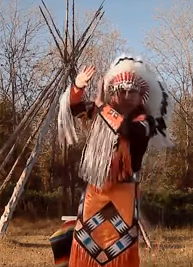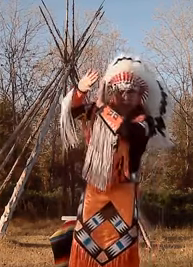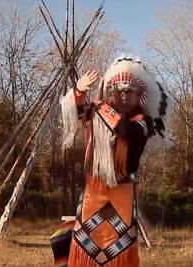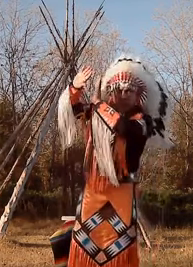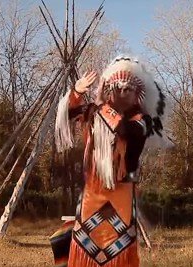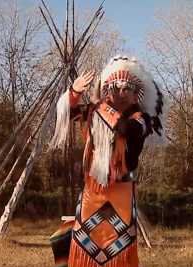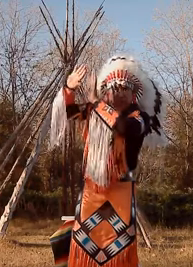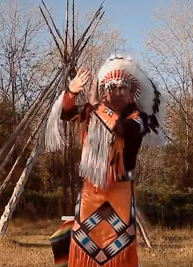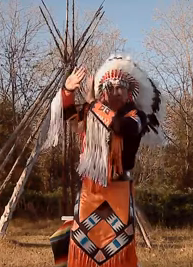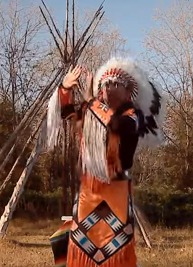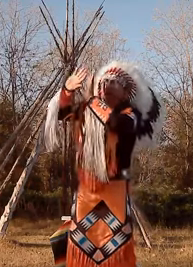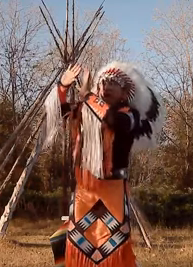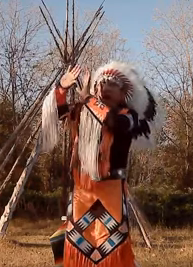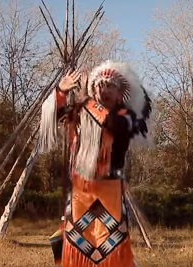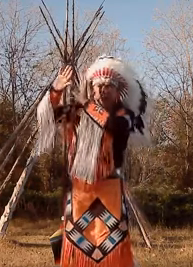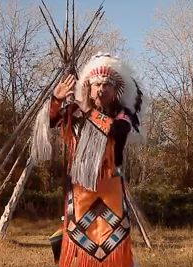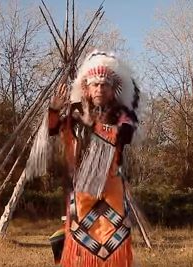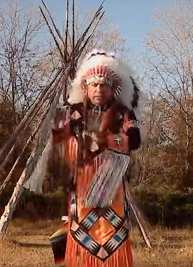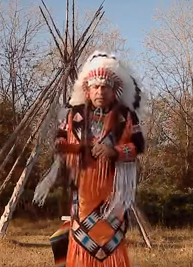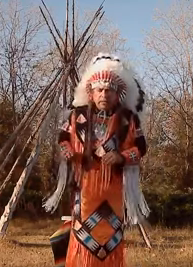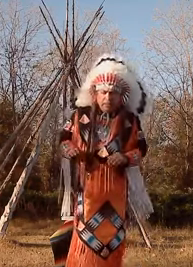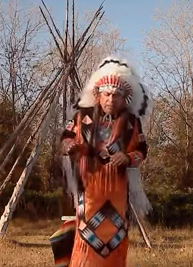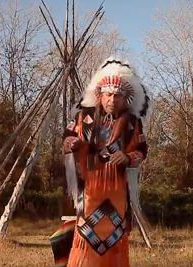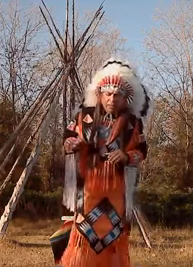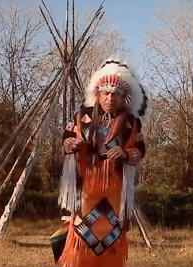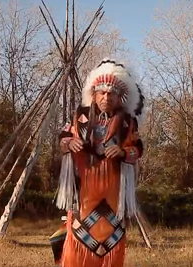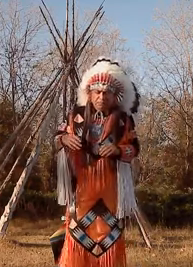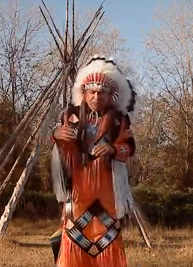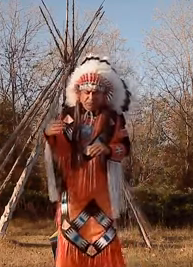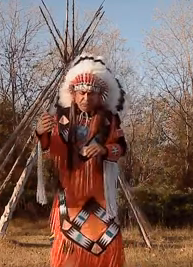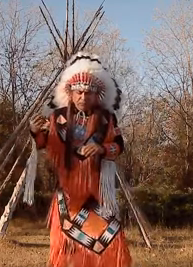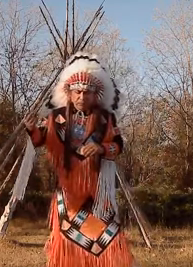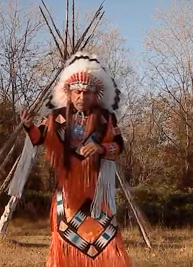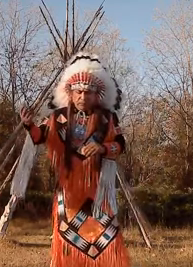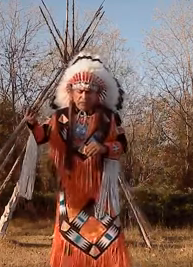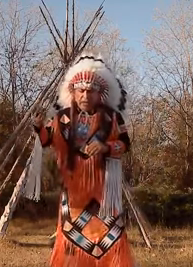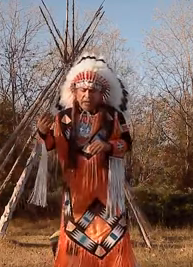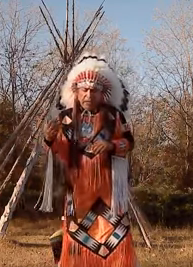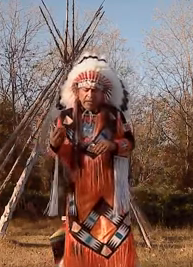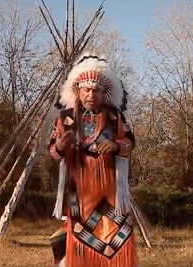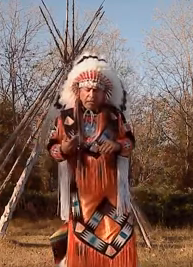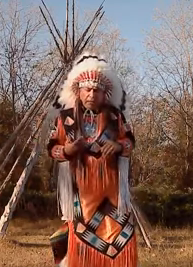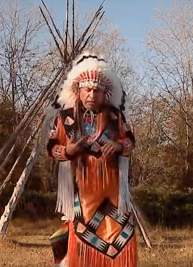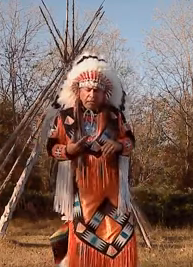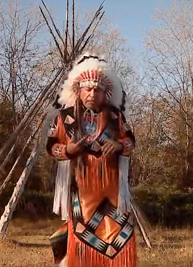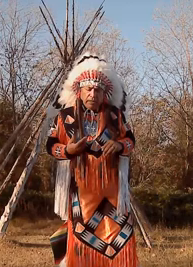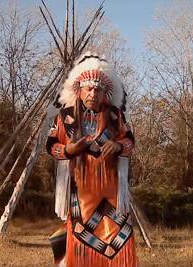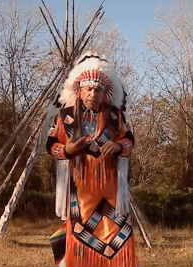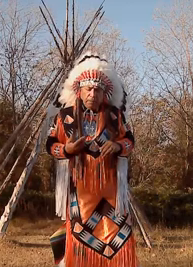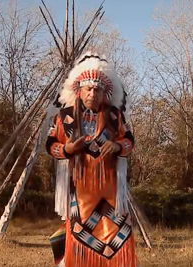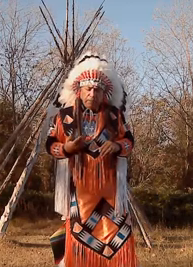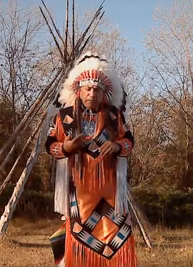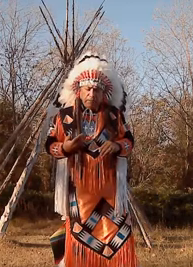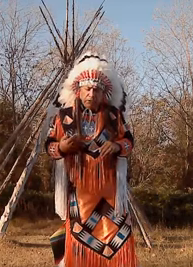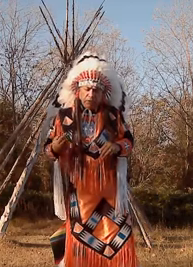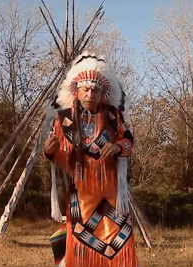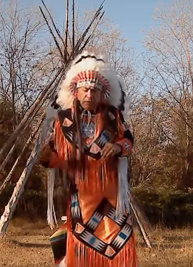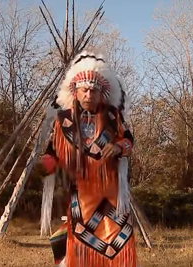that means uh hot um and then uh um for smoke